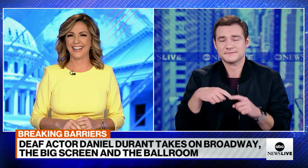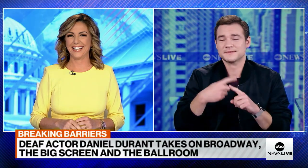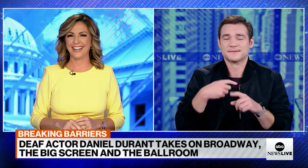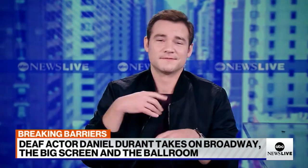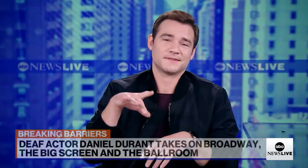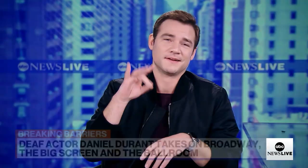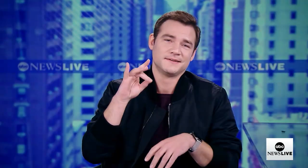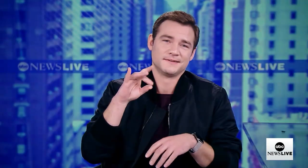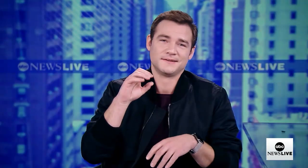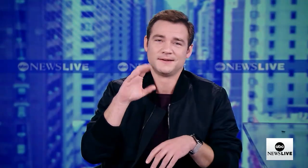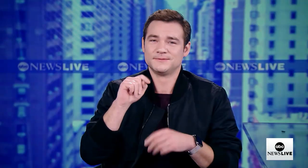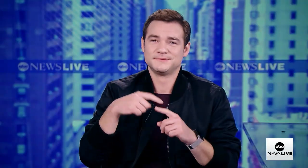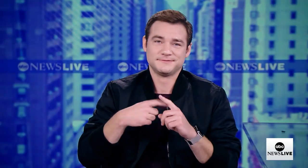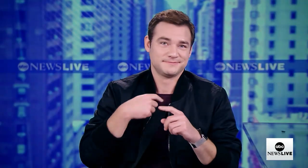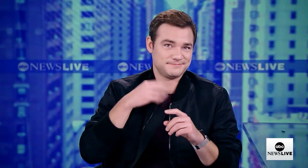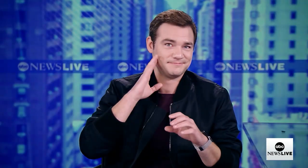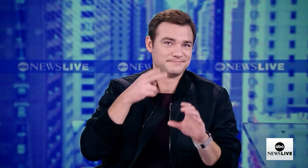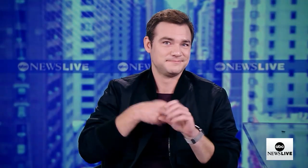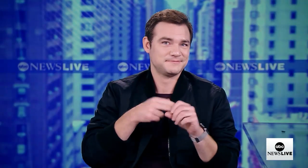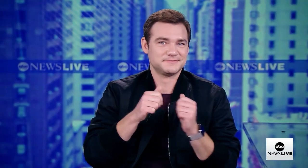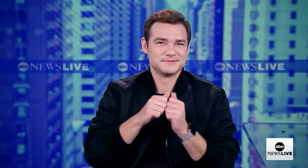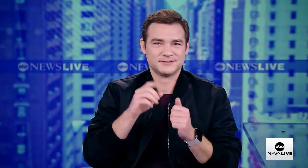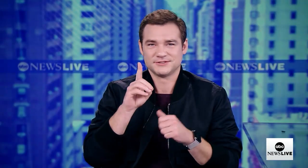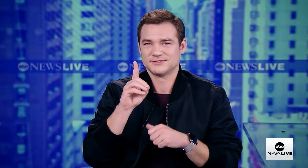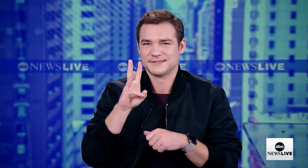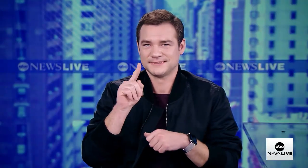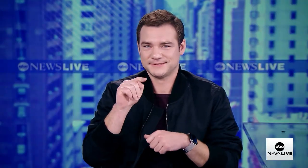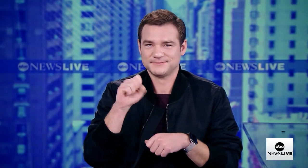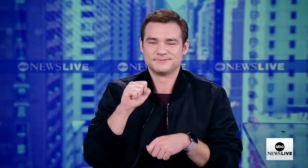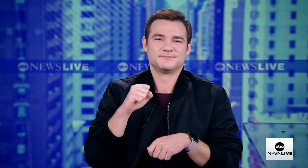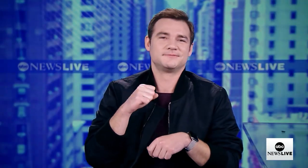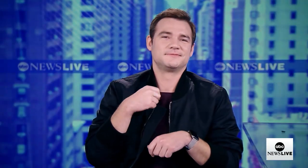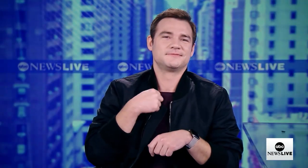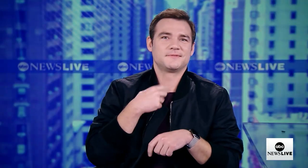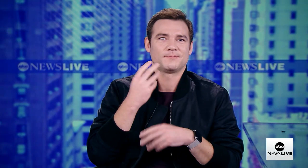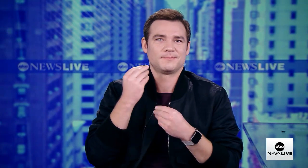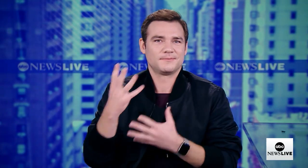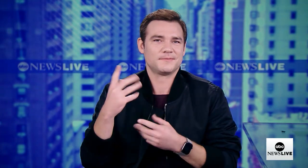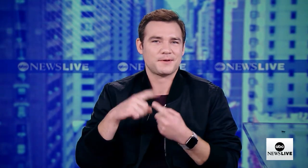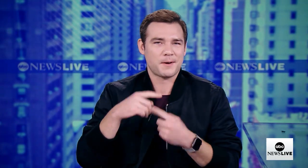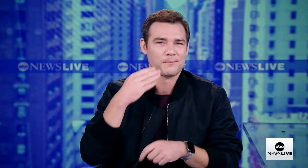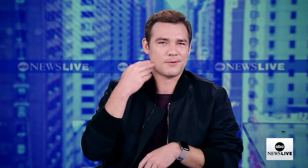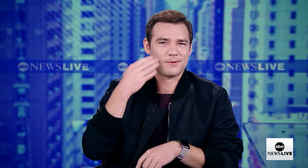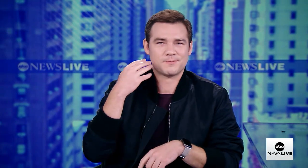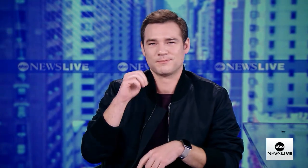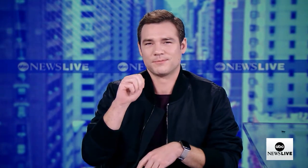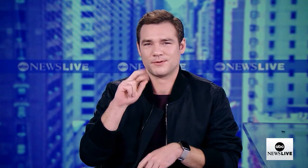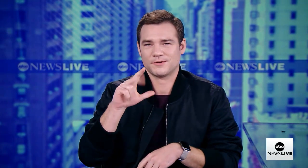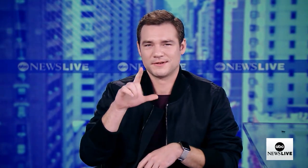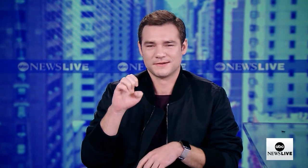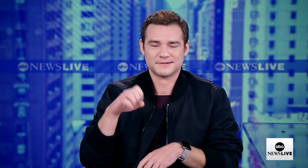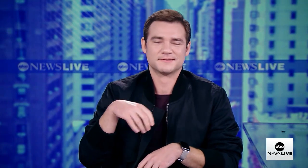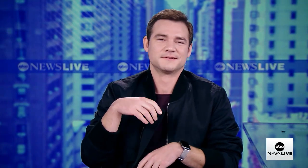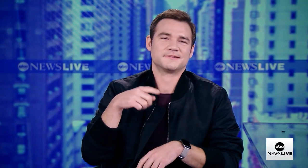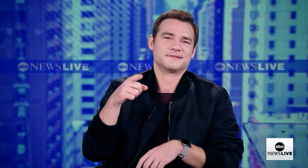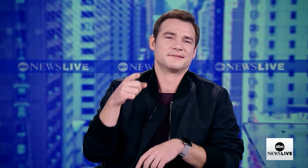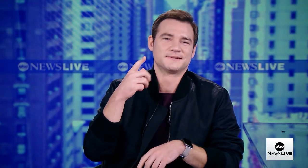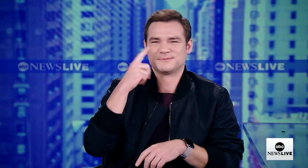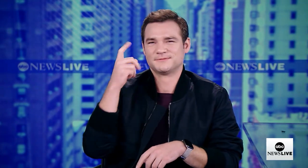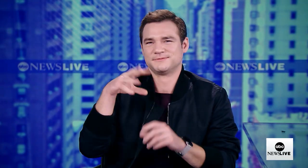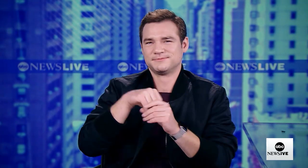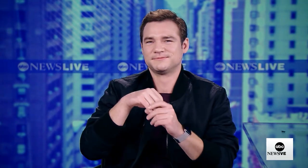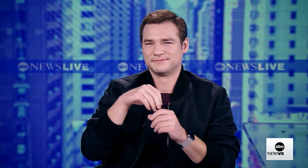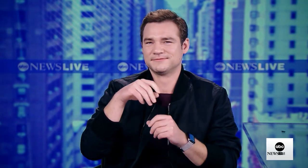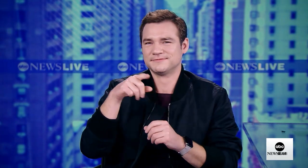Yeah. When I first found out that I was going to be on Dancing with the Stars, the first person I texted was Marlee